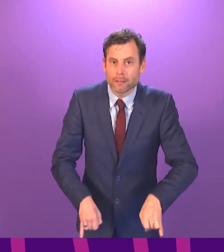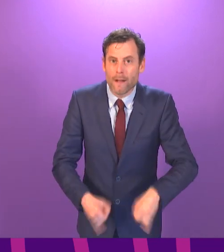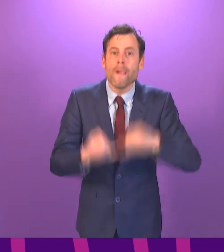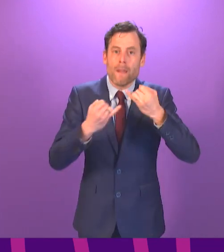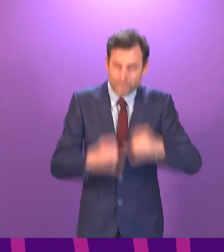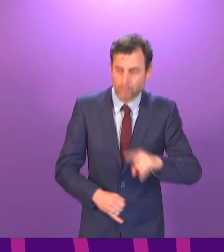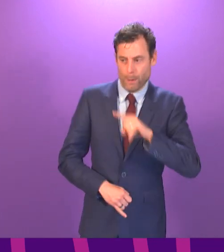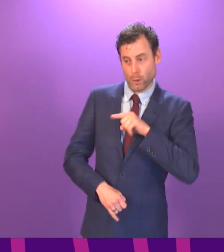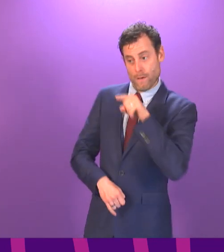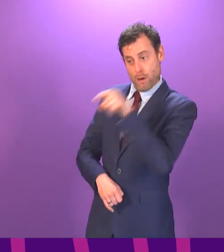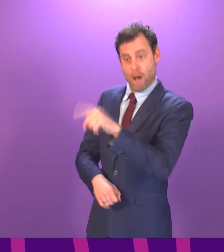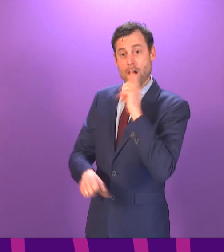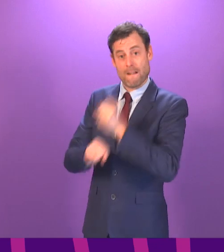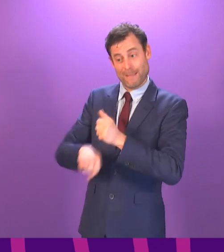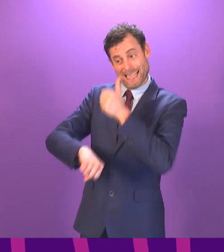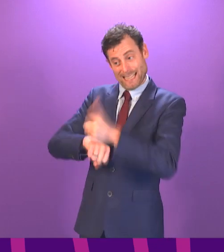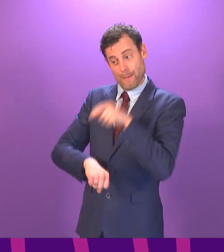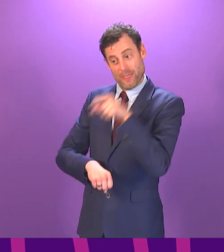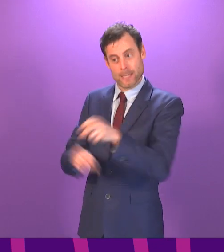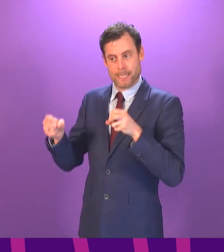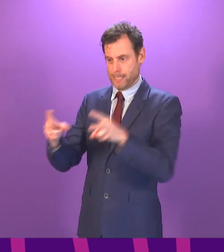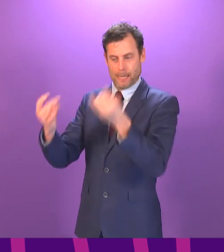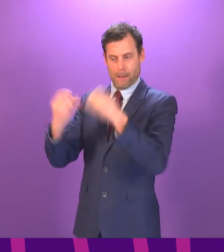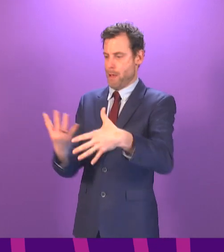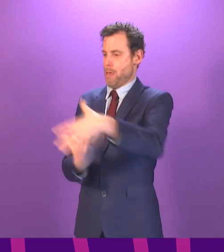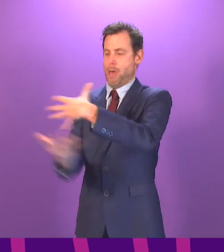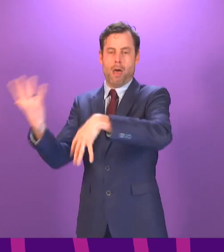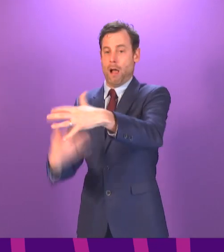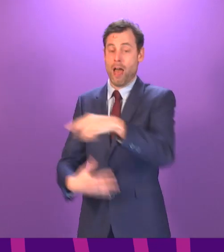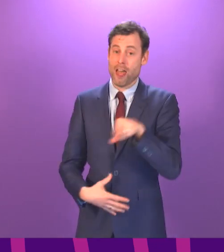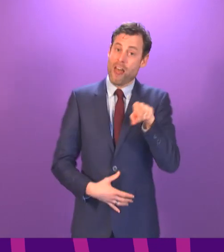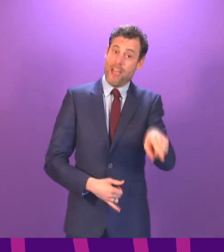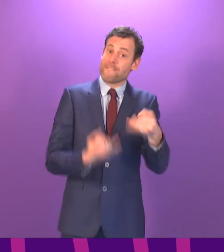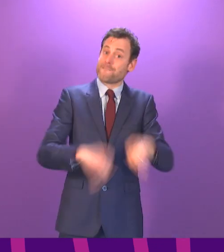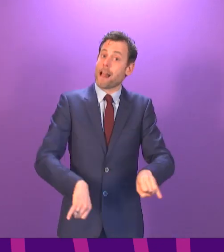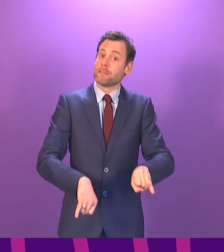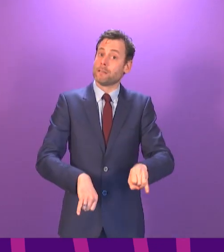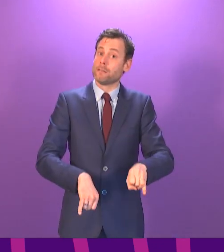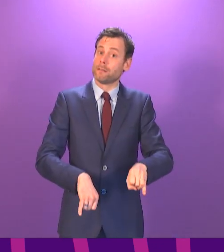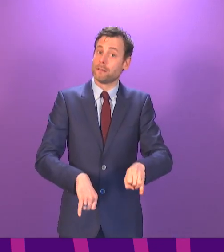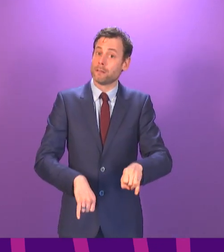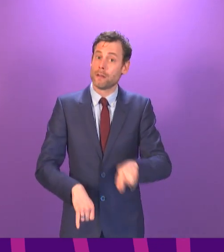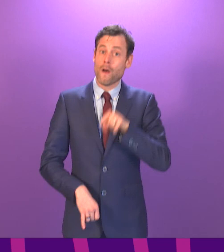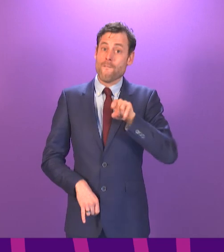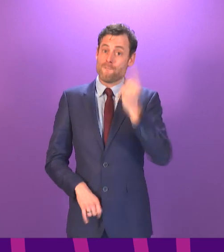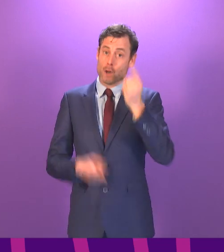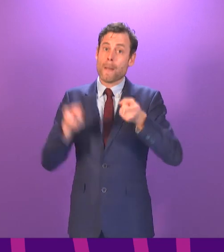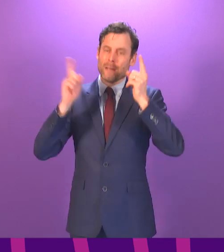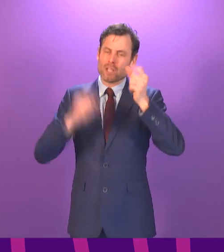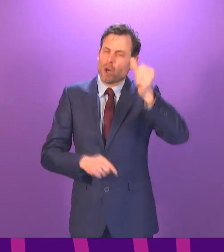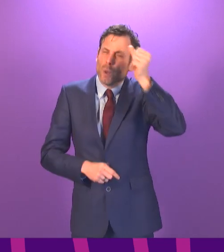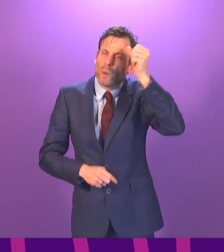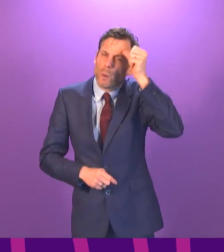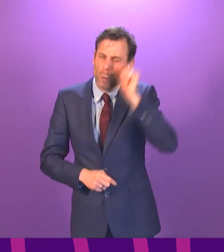system that was set up by her government. And while they were being failed, the First Minister knew exactly what she was meeting Alex